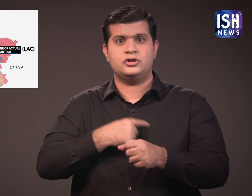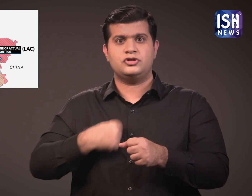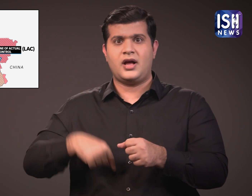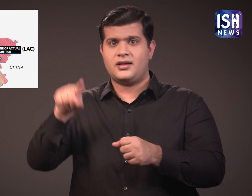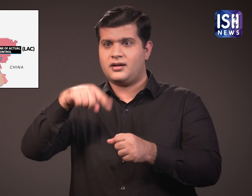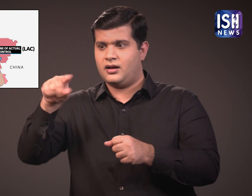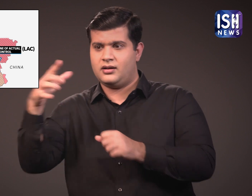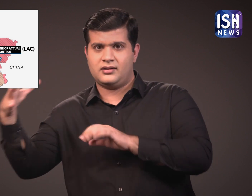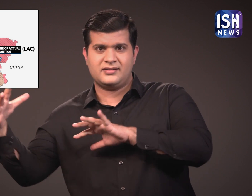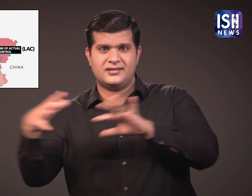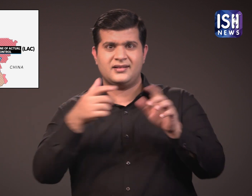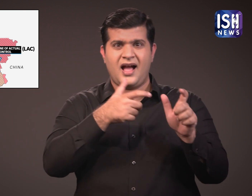and the Chinese Army,